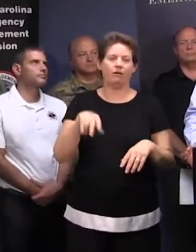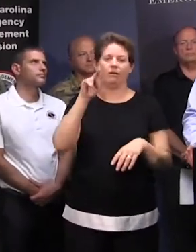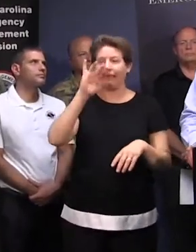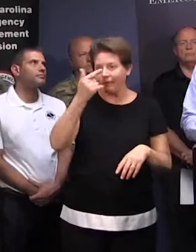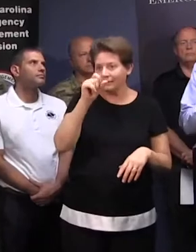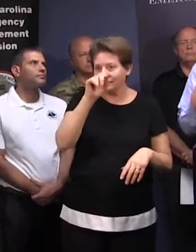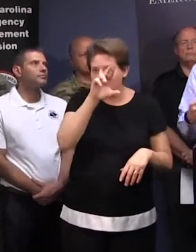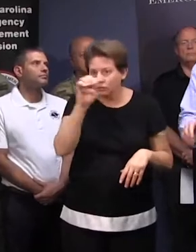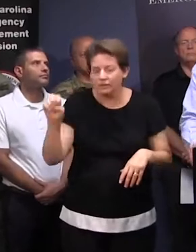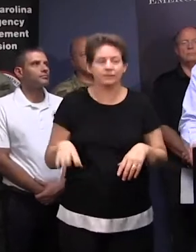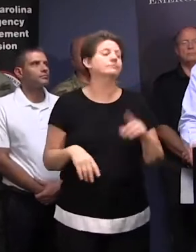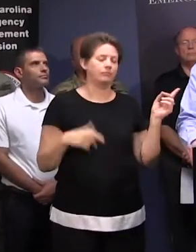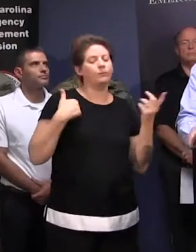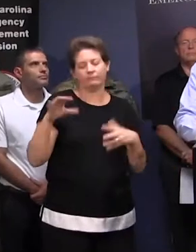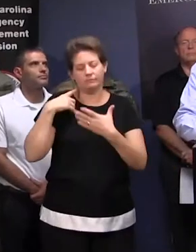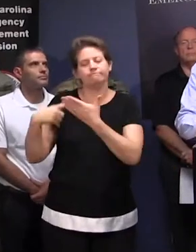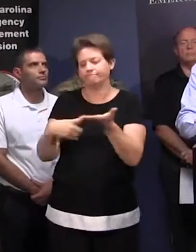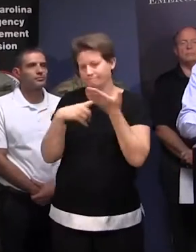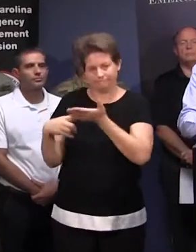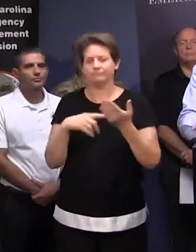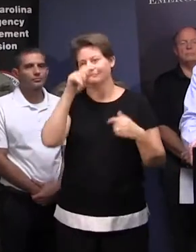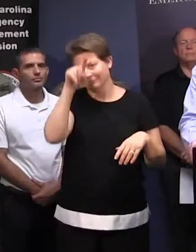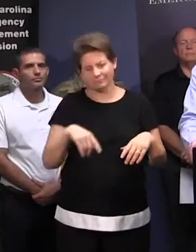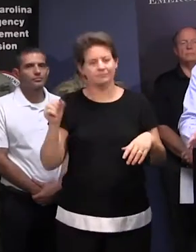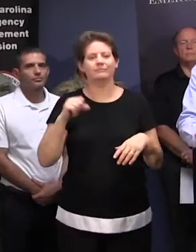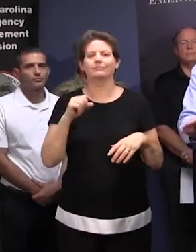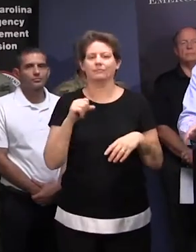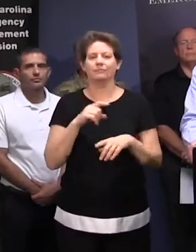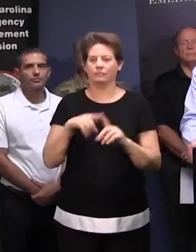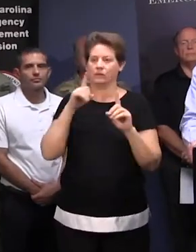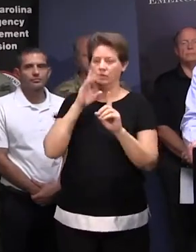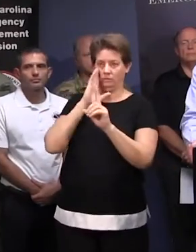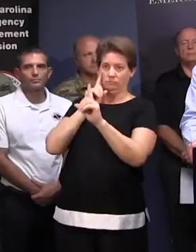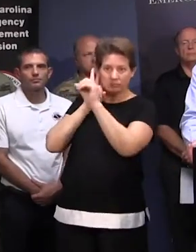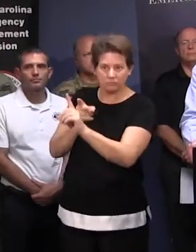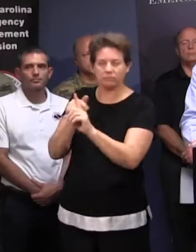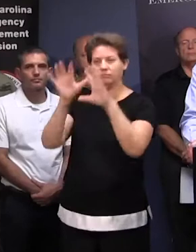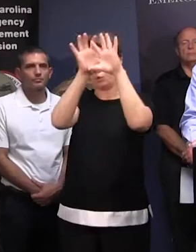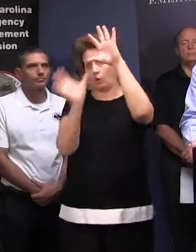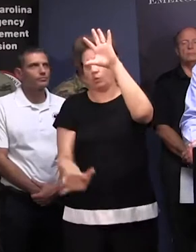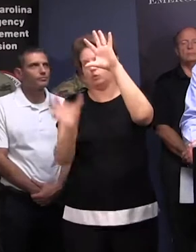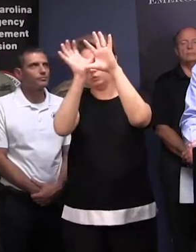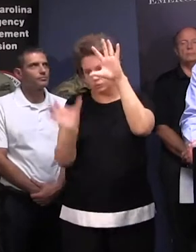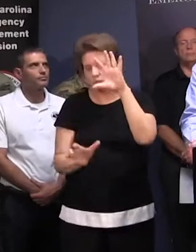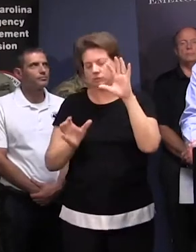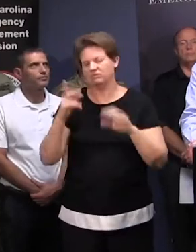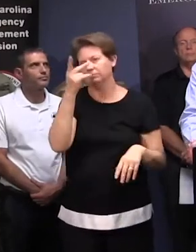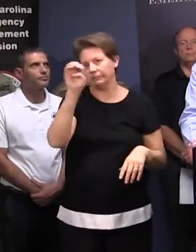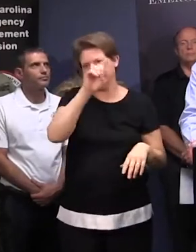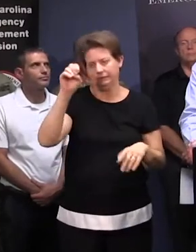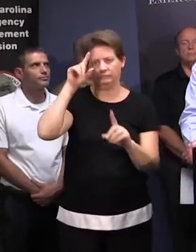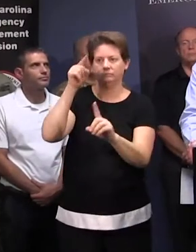We have been having those conversations, but we've been concentrating on those on the coast and in the PD.